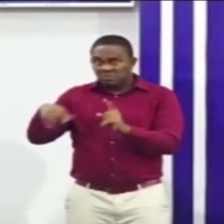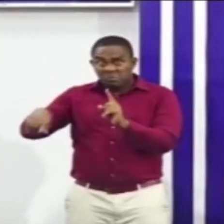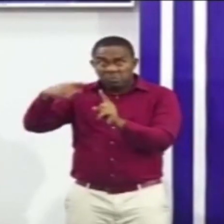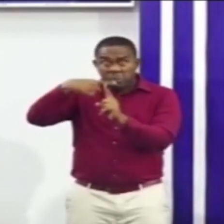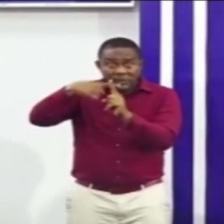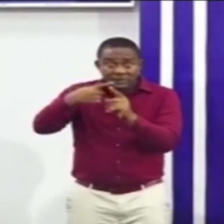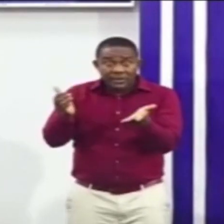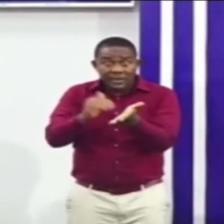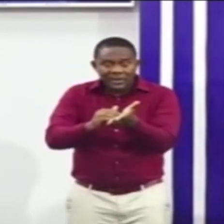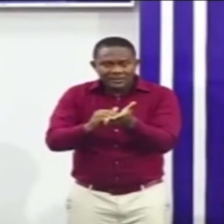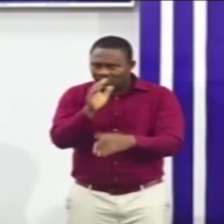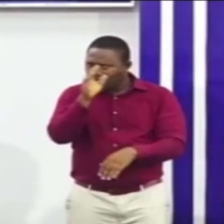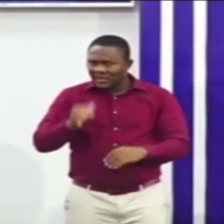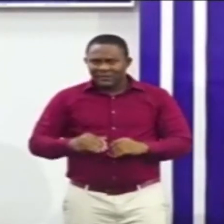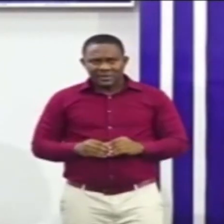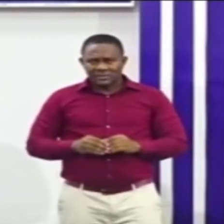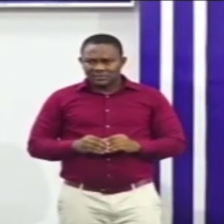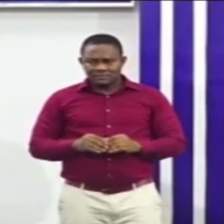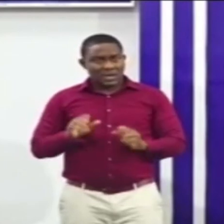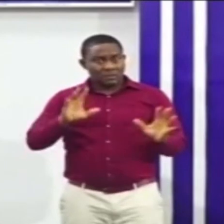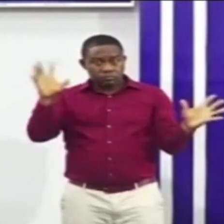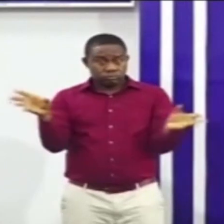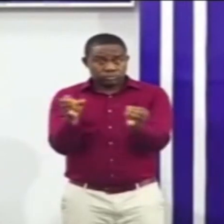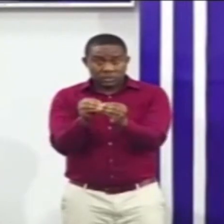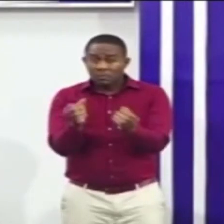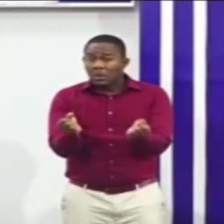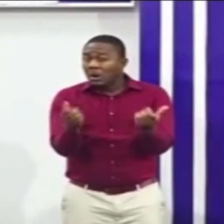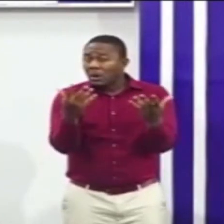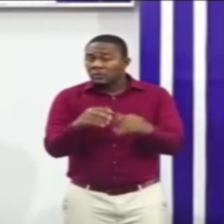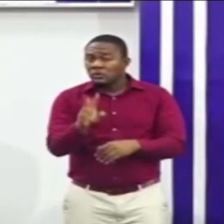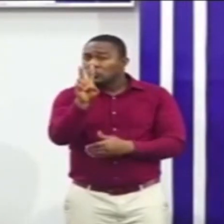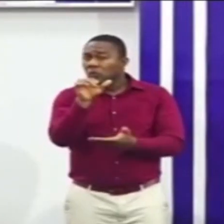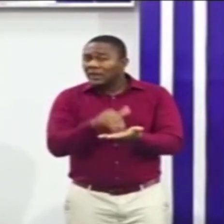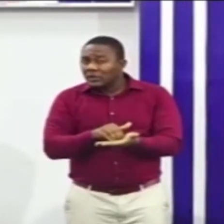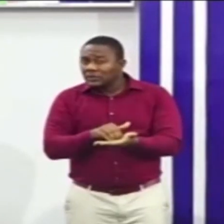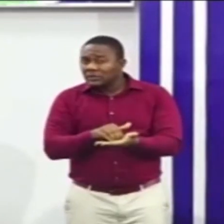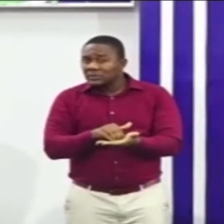This number leaves us with a case, a total number of 2,70